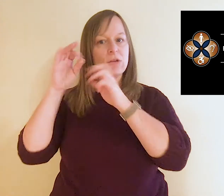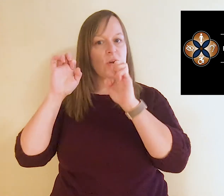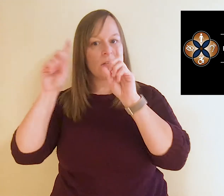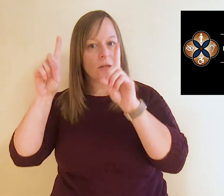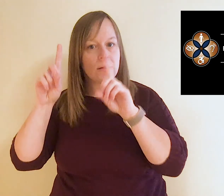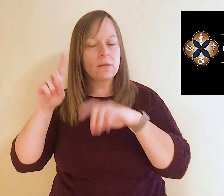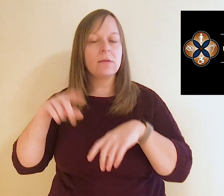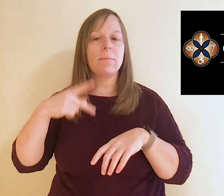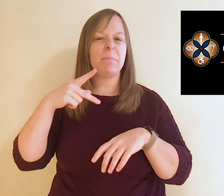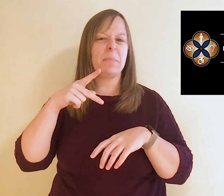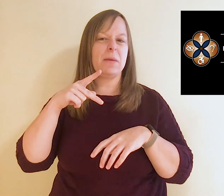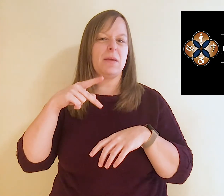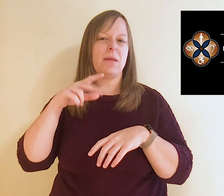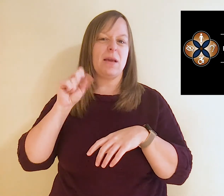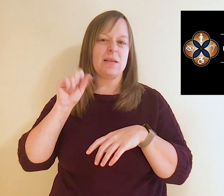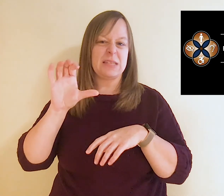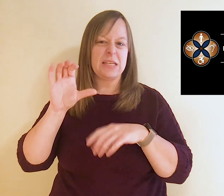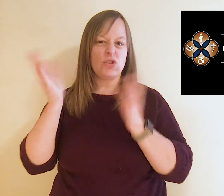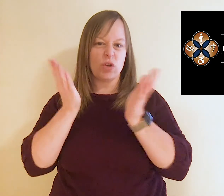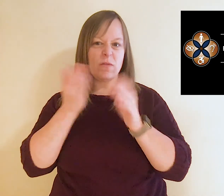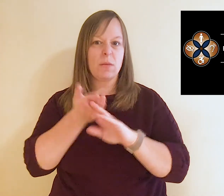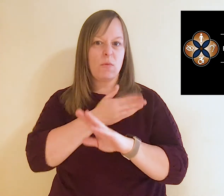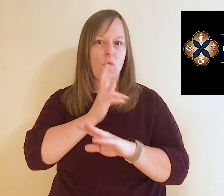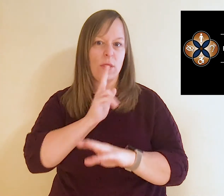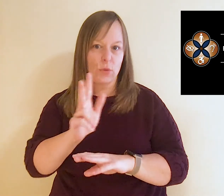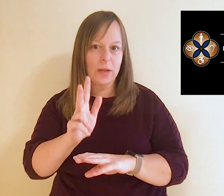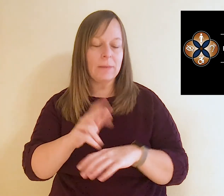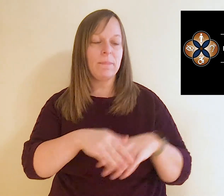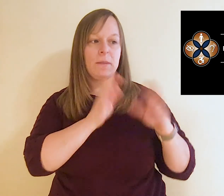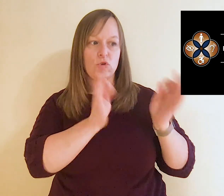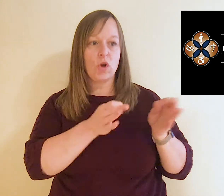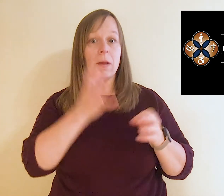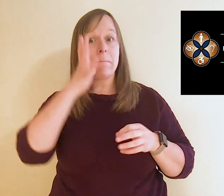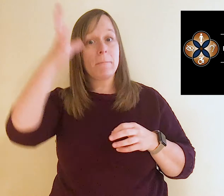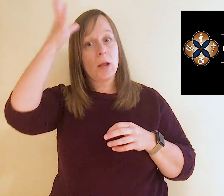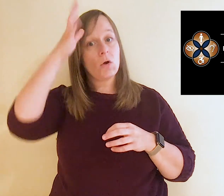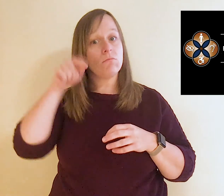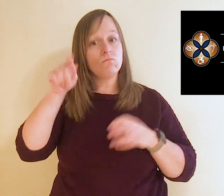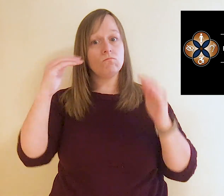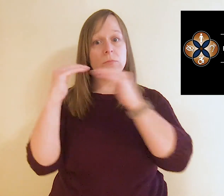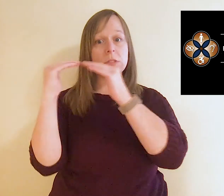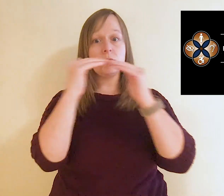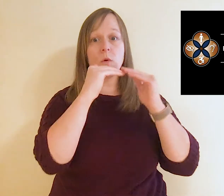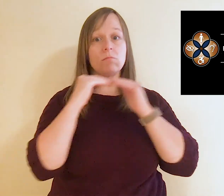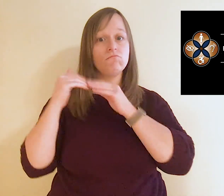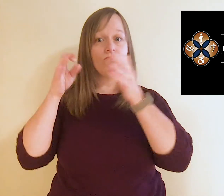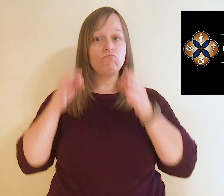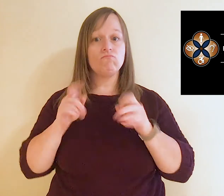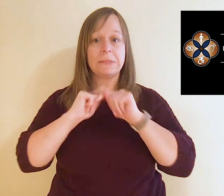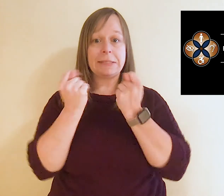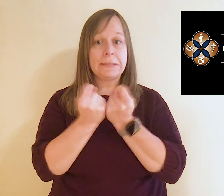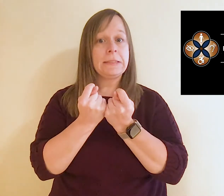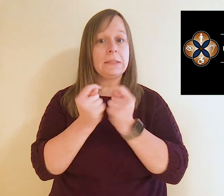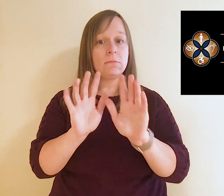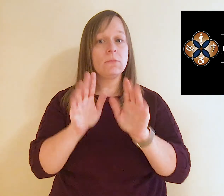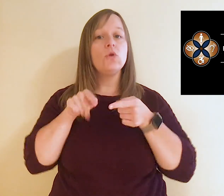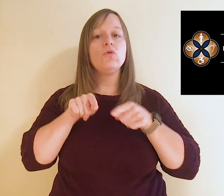special education, PSE services before your child turns three. As a parent, you are an equal part of this team. But